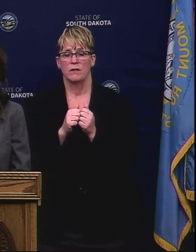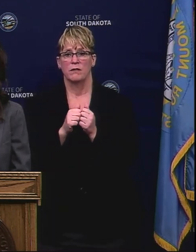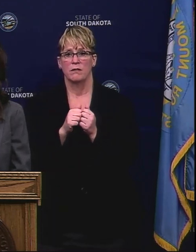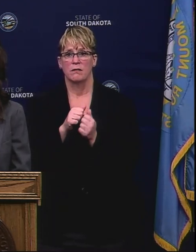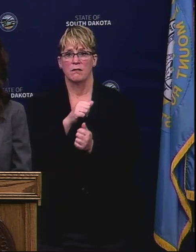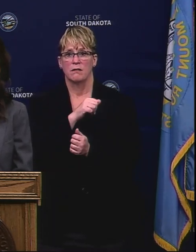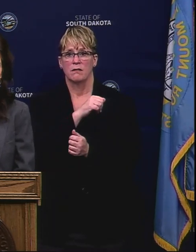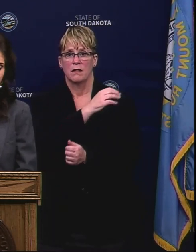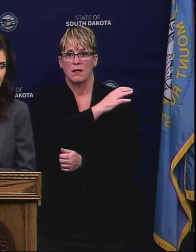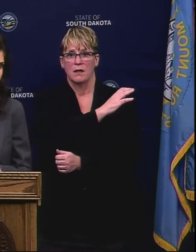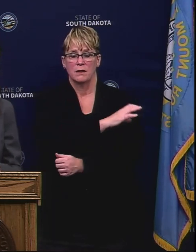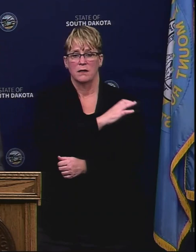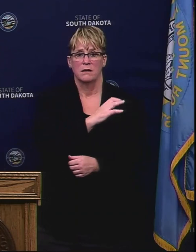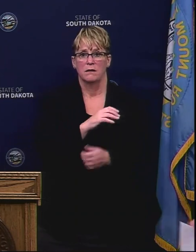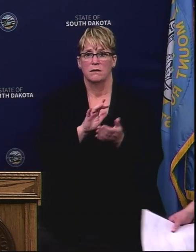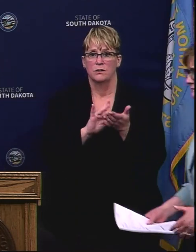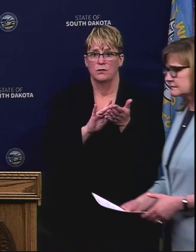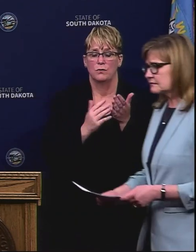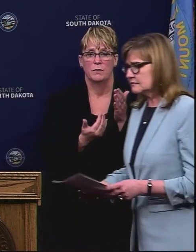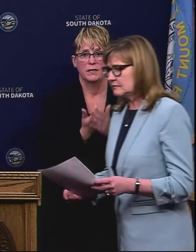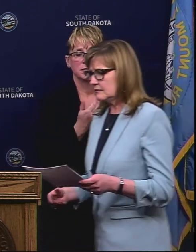trial of hydroxychloroquine.